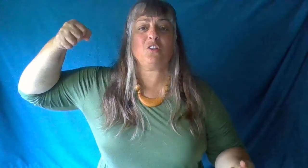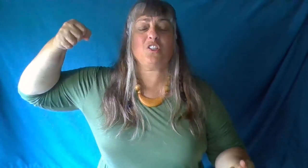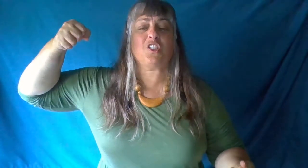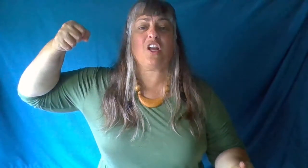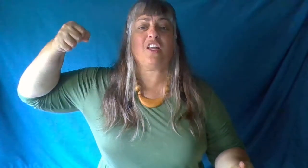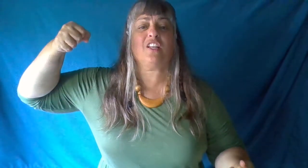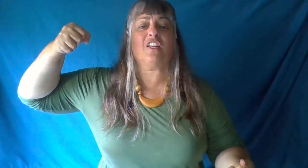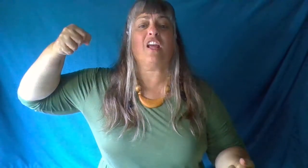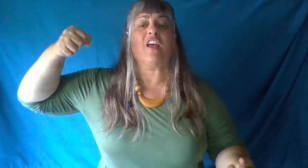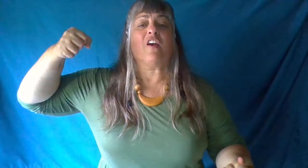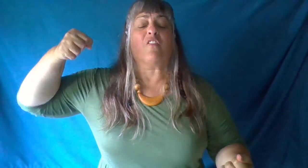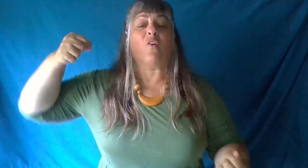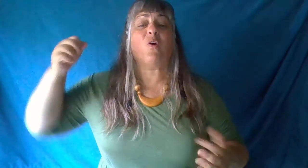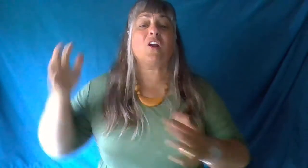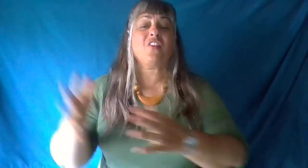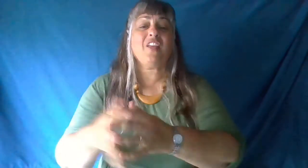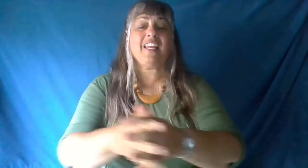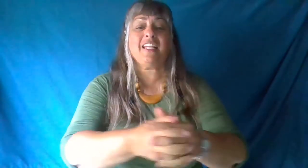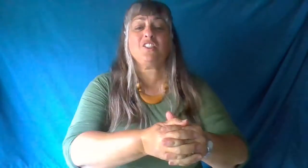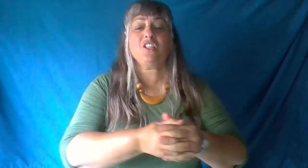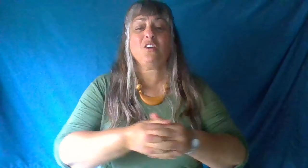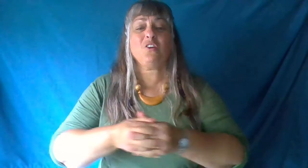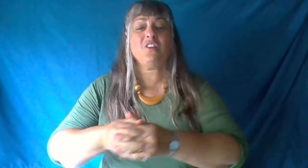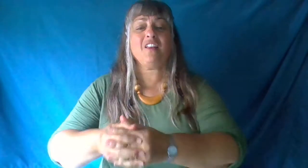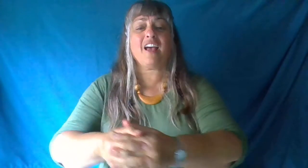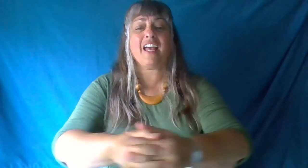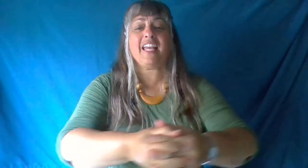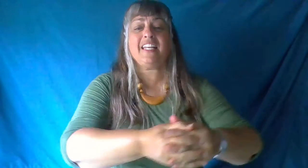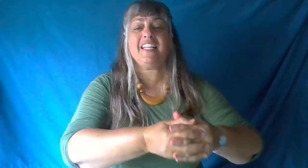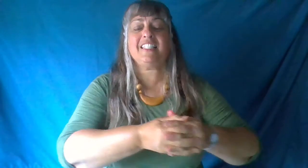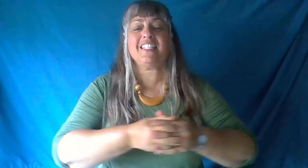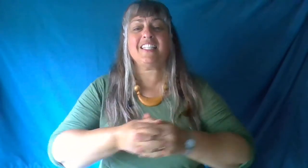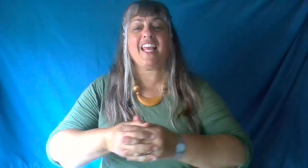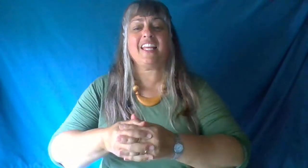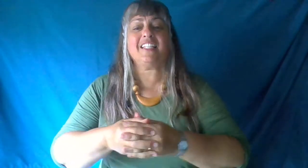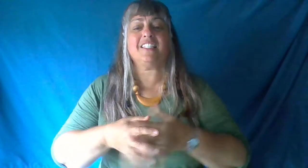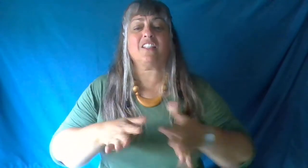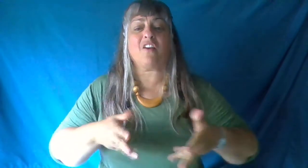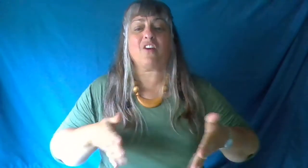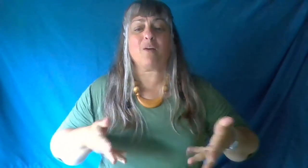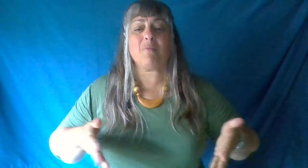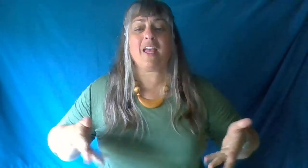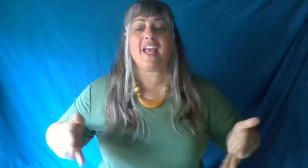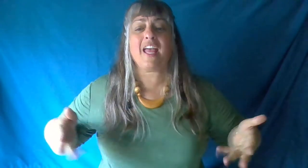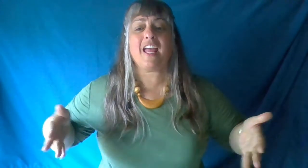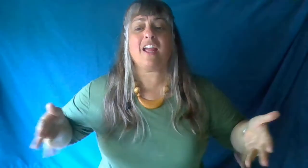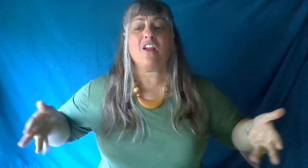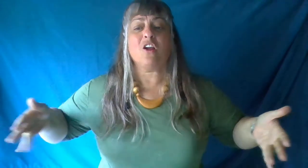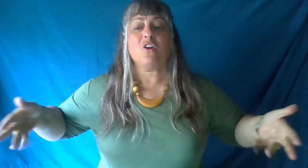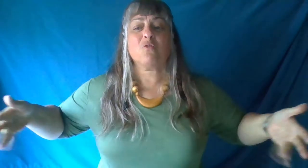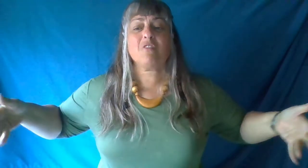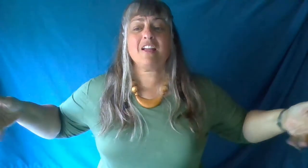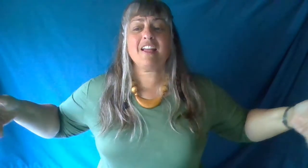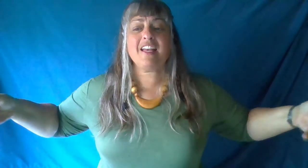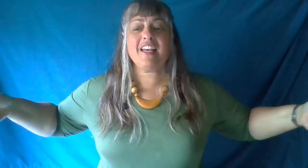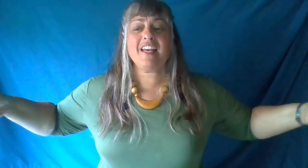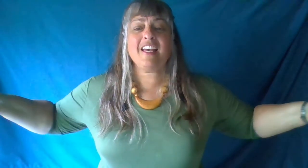for these United States of America.